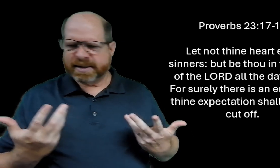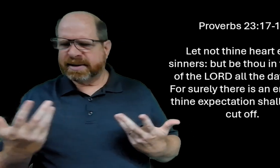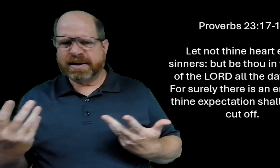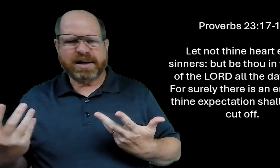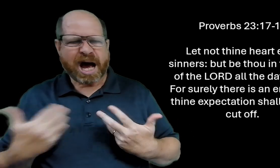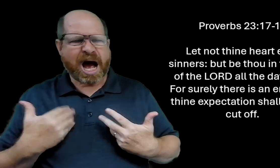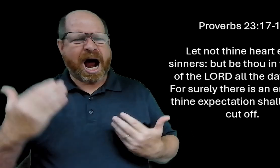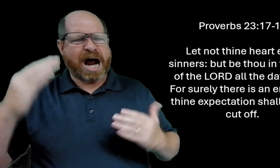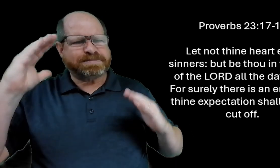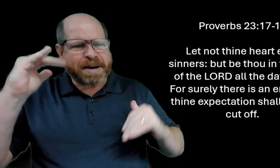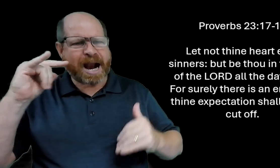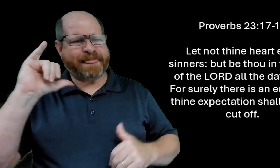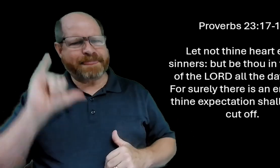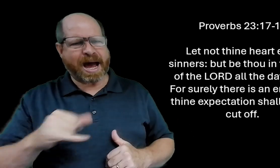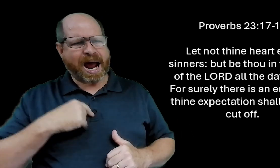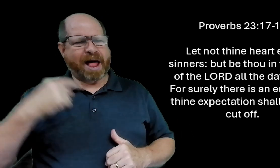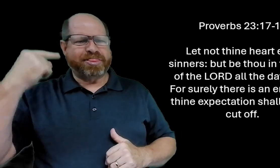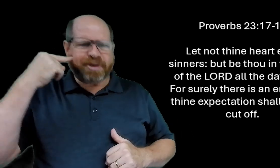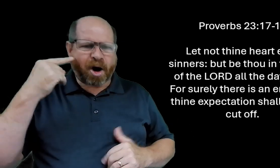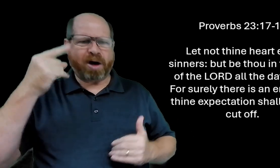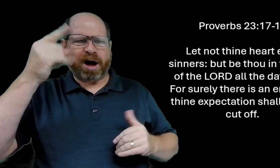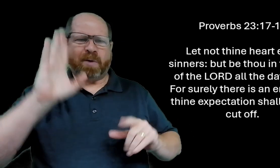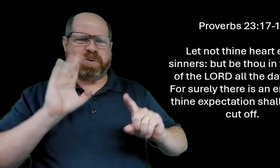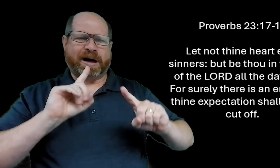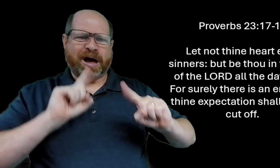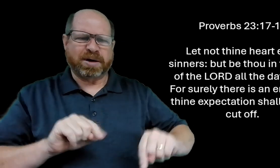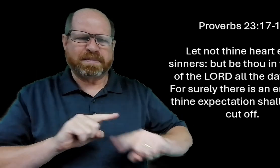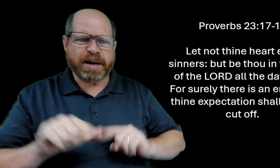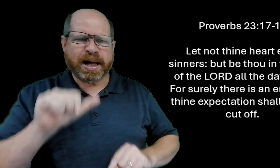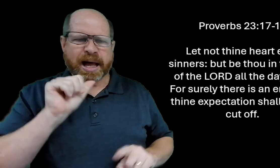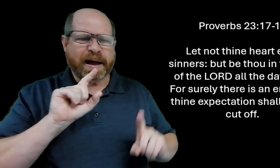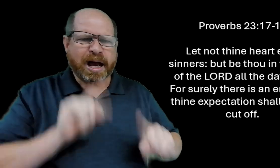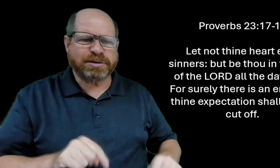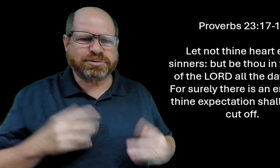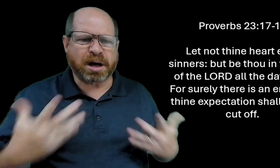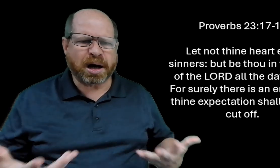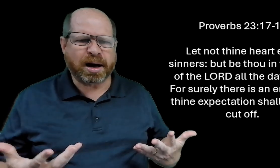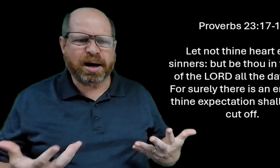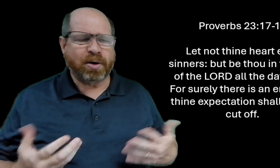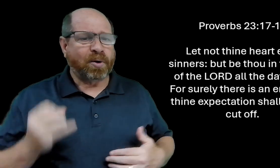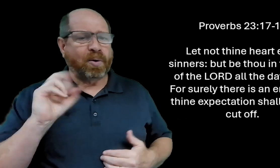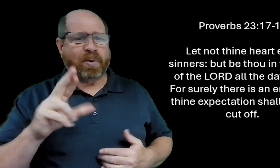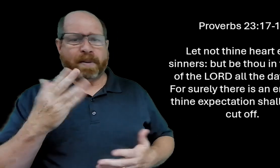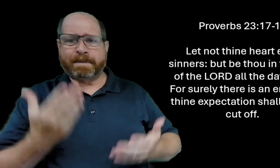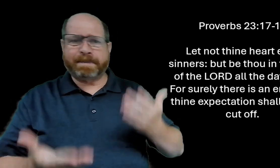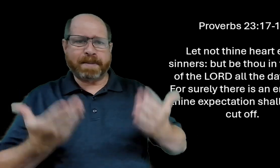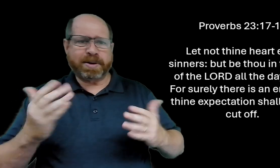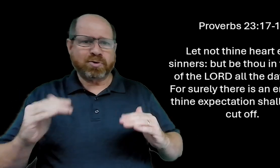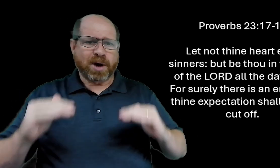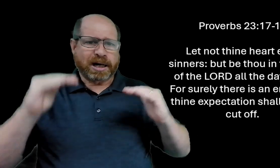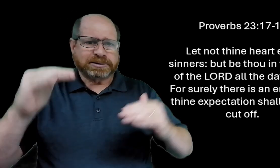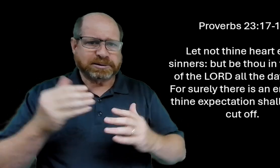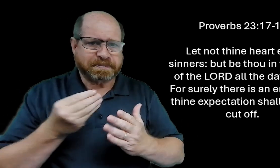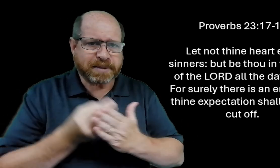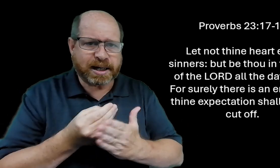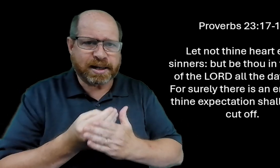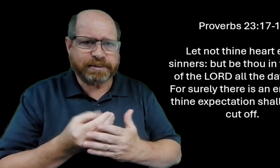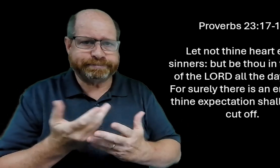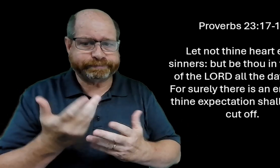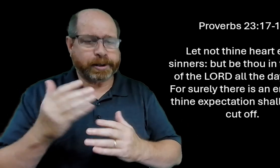it hurts me when i expect the answer that i was going to get and i didn't get it or maybe i was